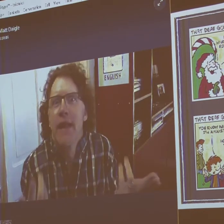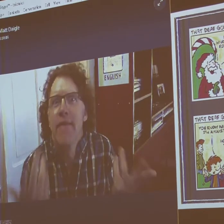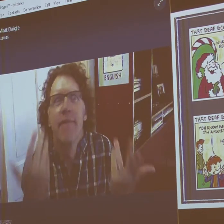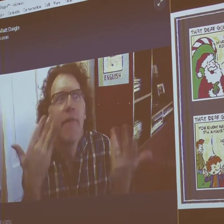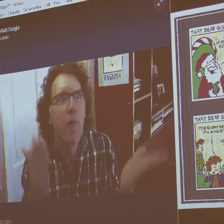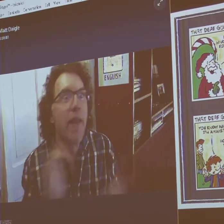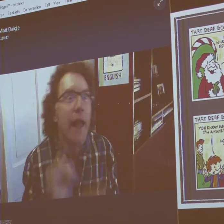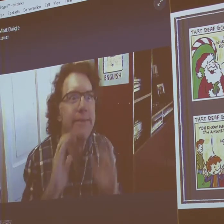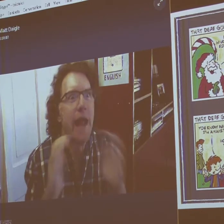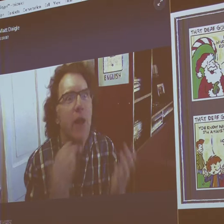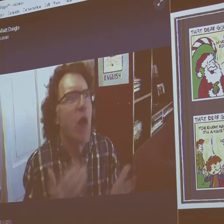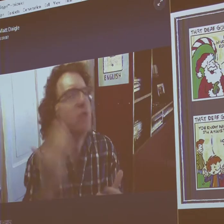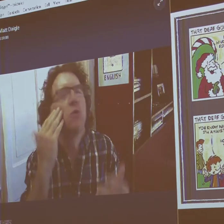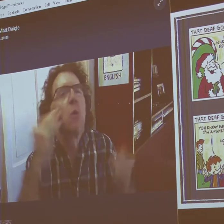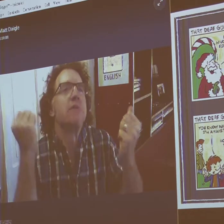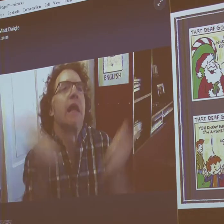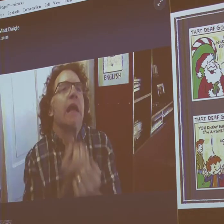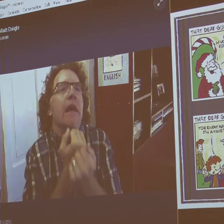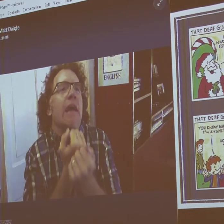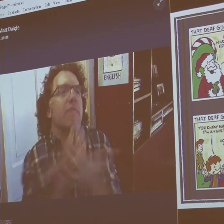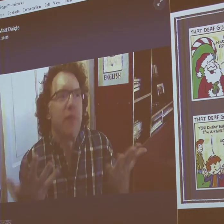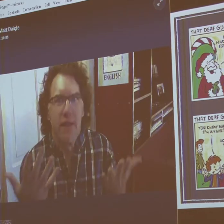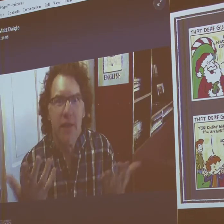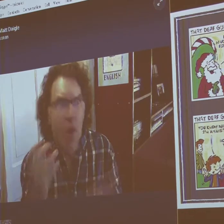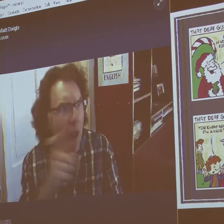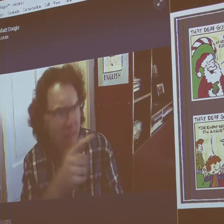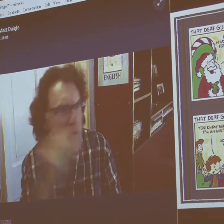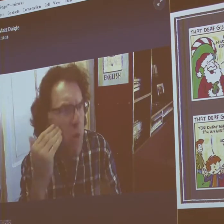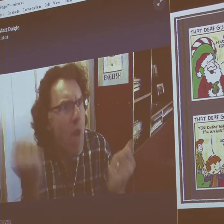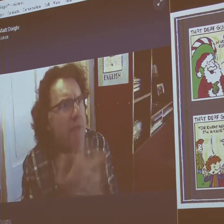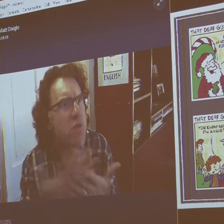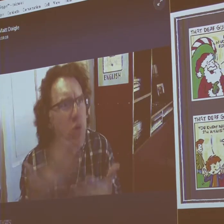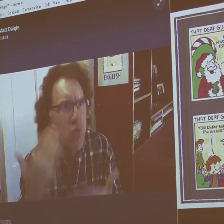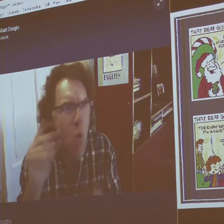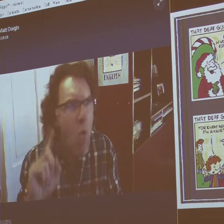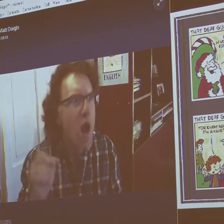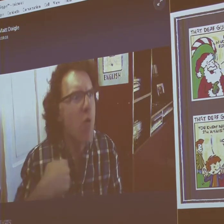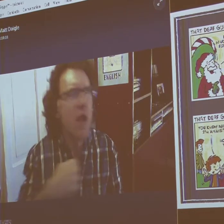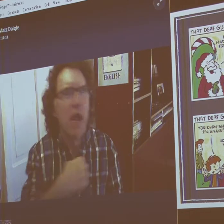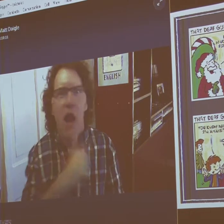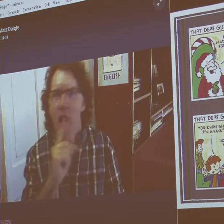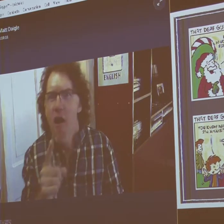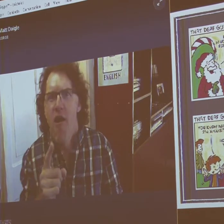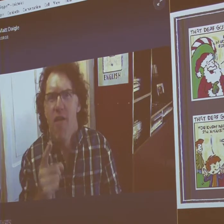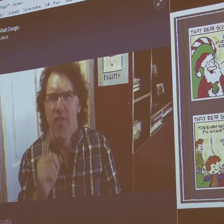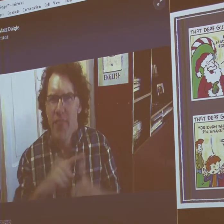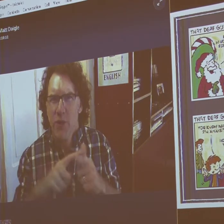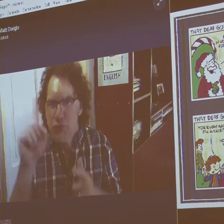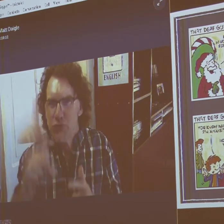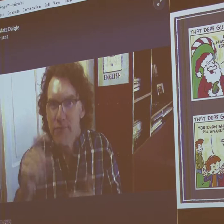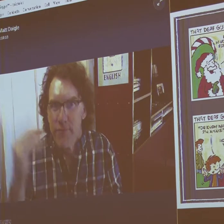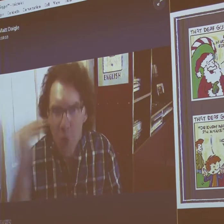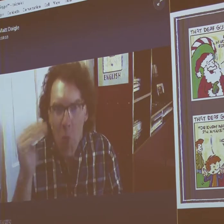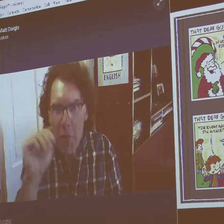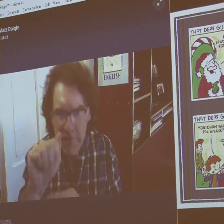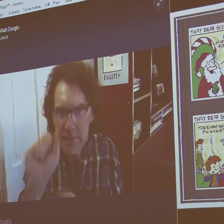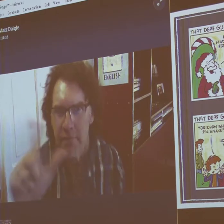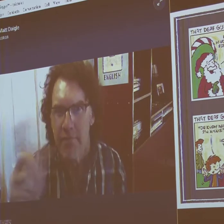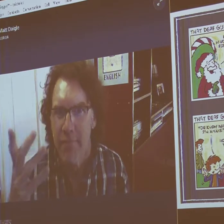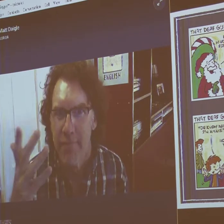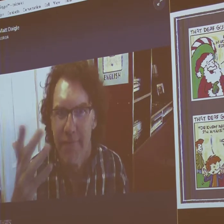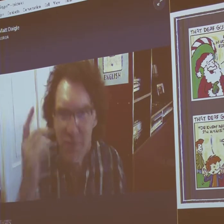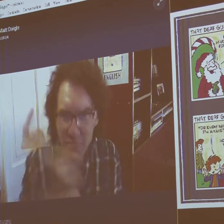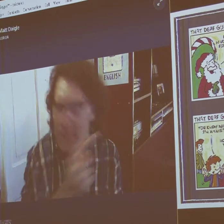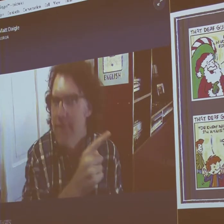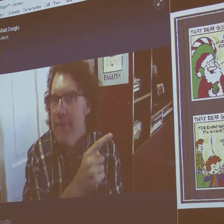where there, you know, so many, you know, poor Santa Claus is being so, you know, sweet to him. And, you know, he's